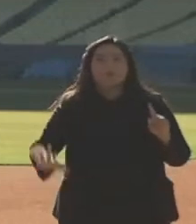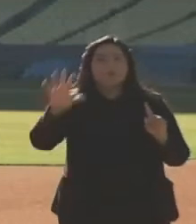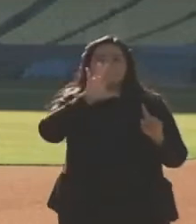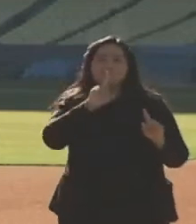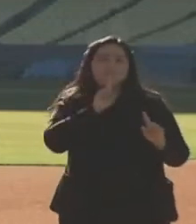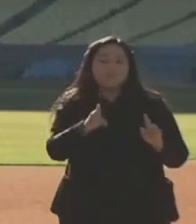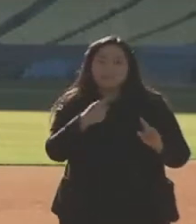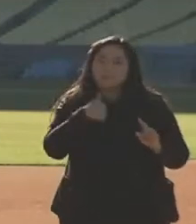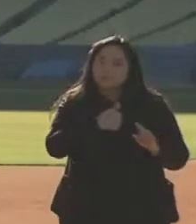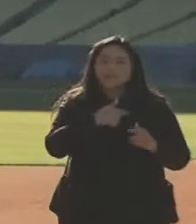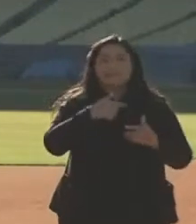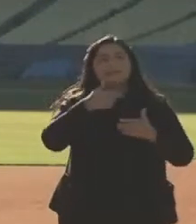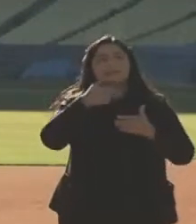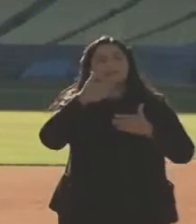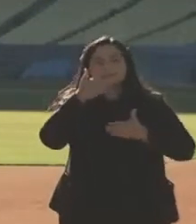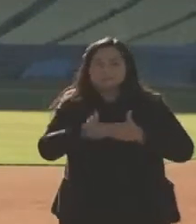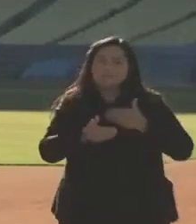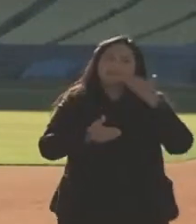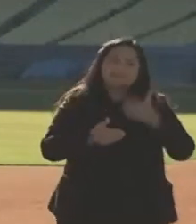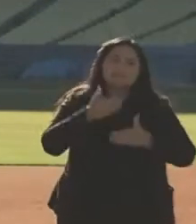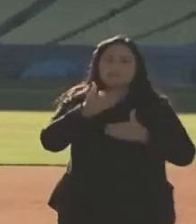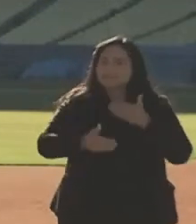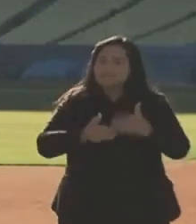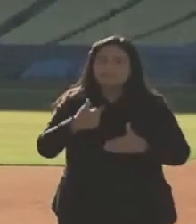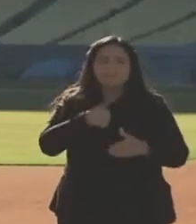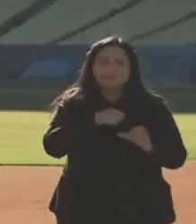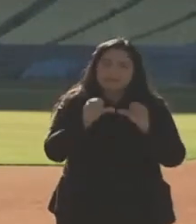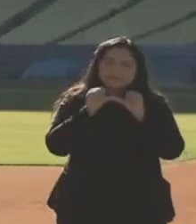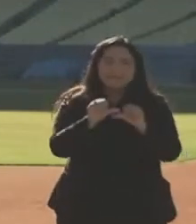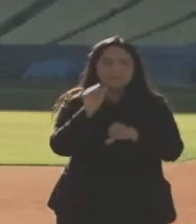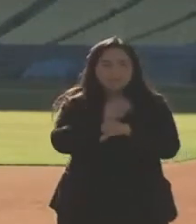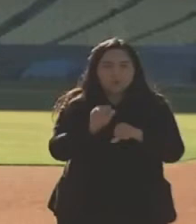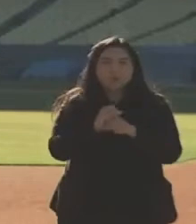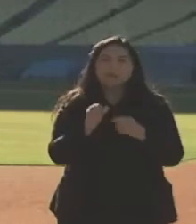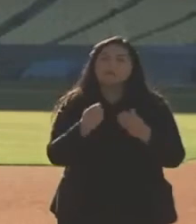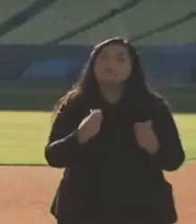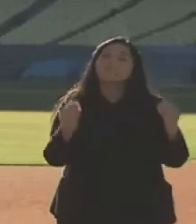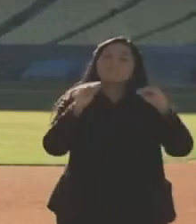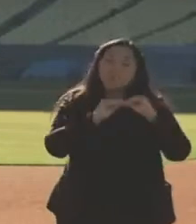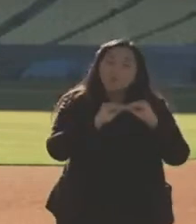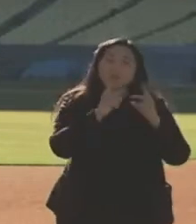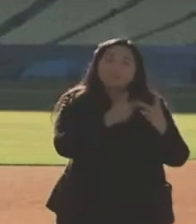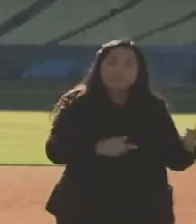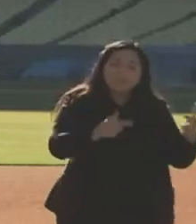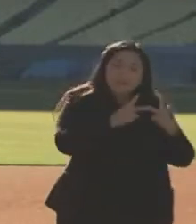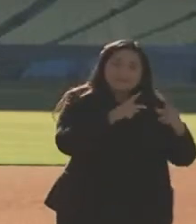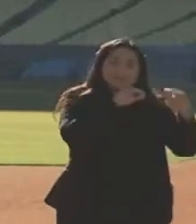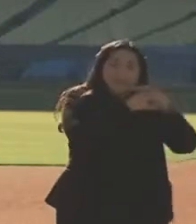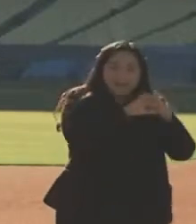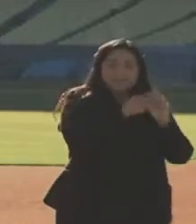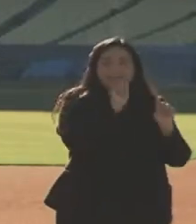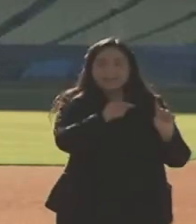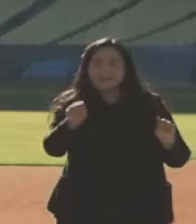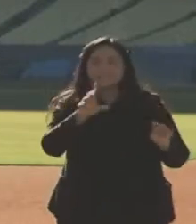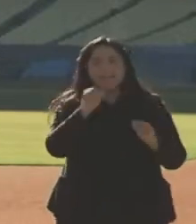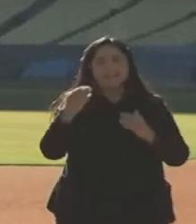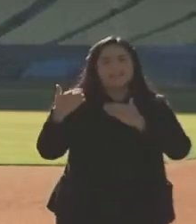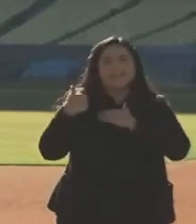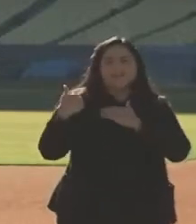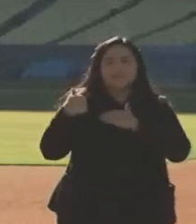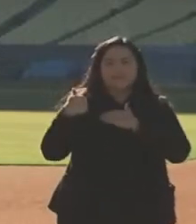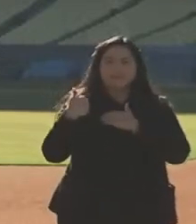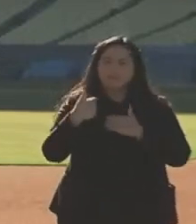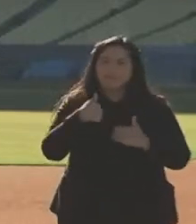and we're working aggressively to increase points of access and increase more transparency and accountability for those 3500